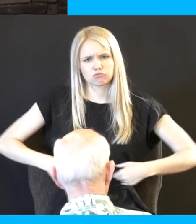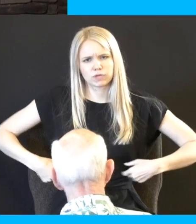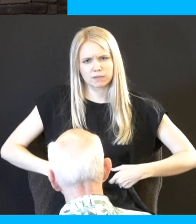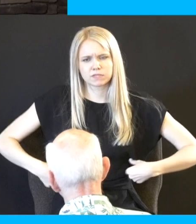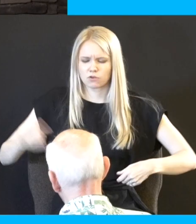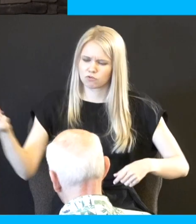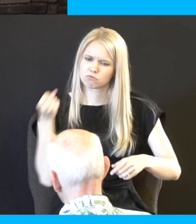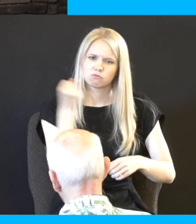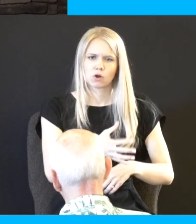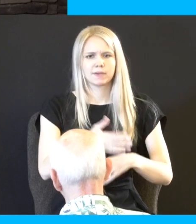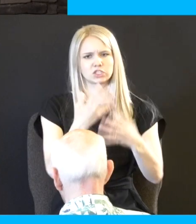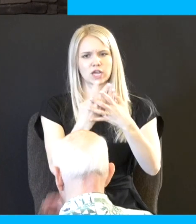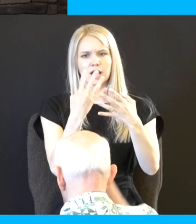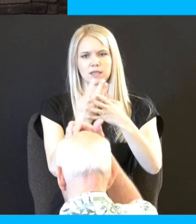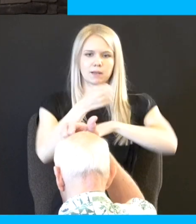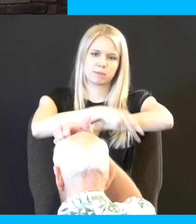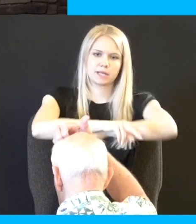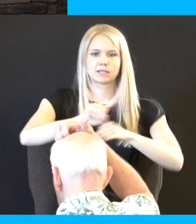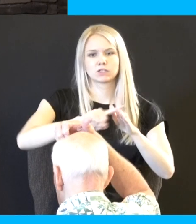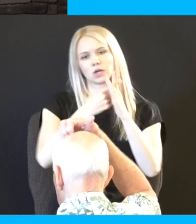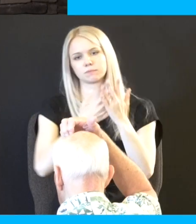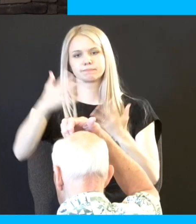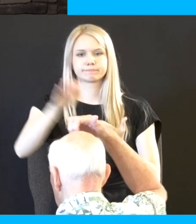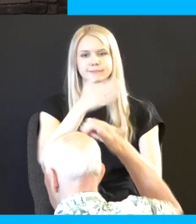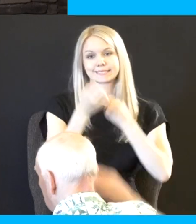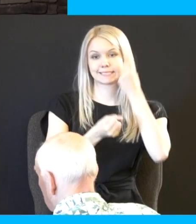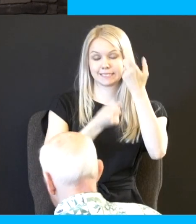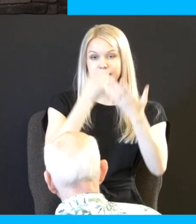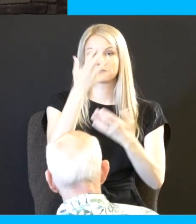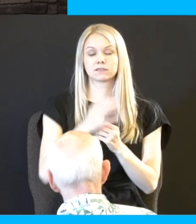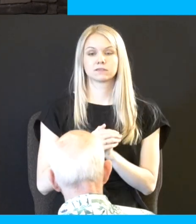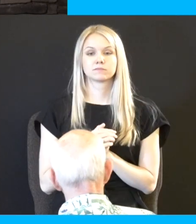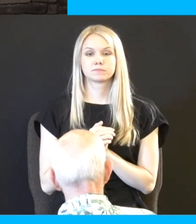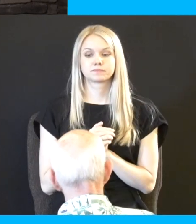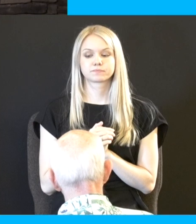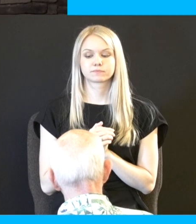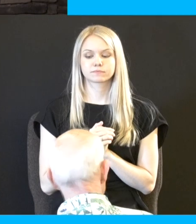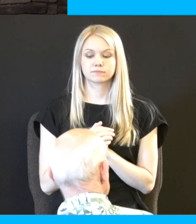singing we see it there turn also if you would to 2nd Corinthians 11